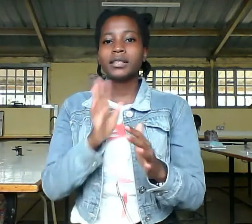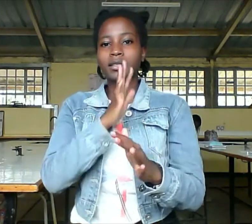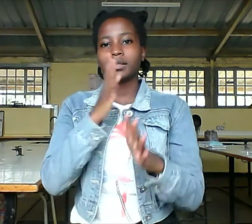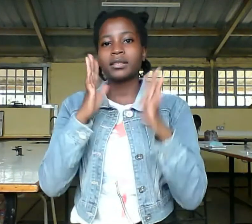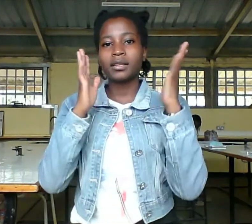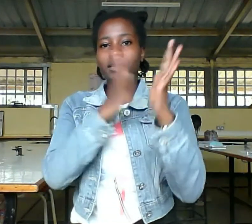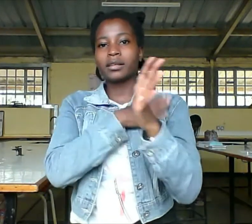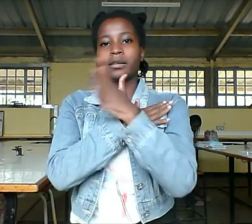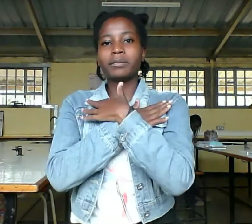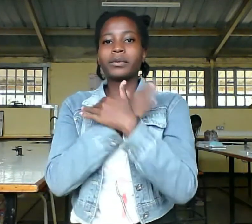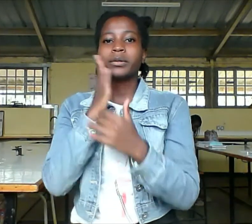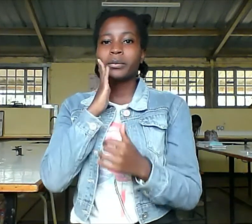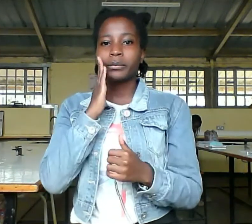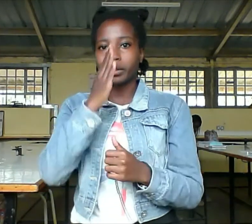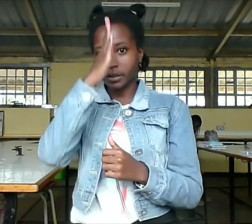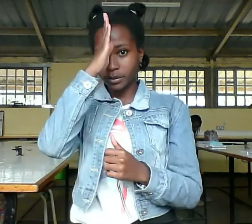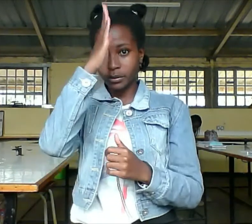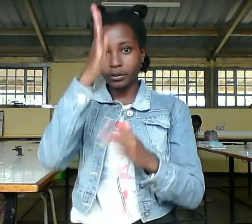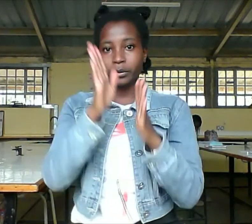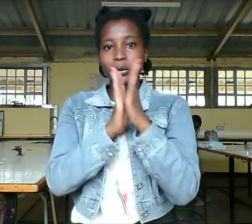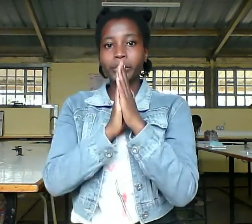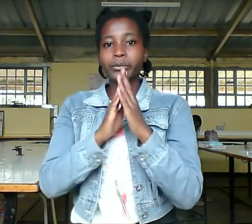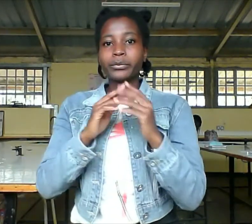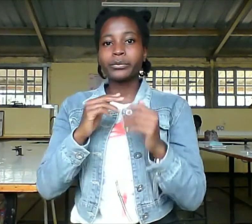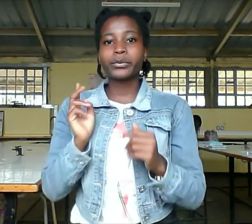sinners now at the time of death. Amen.